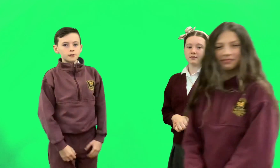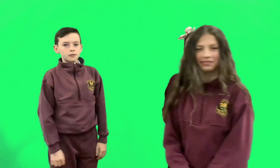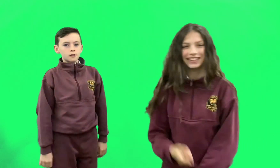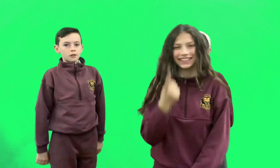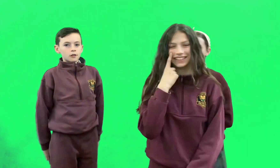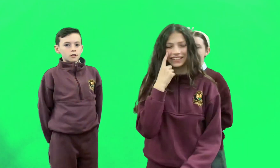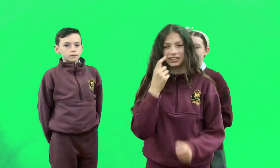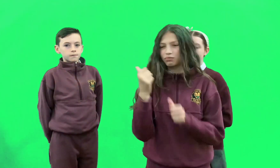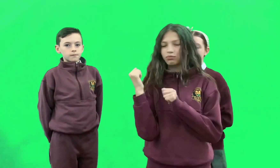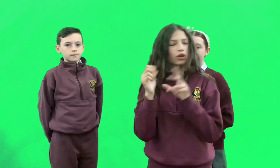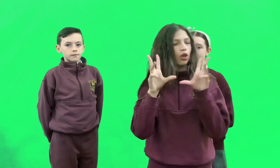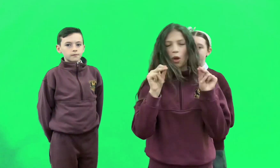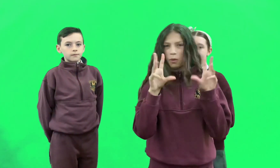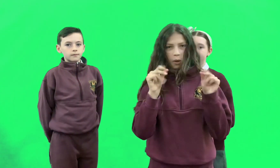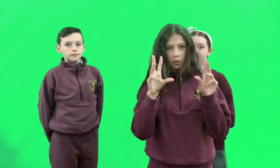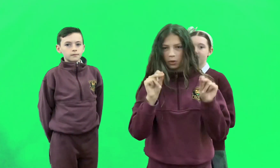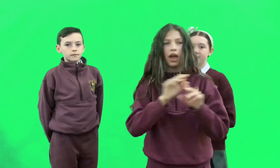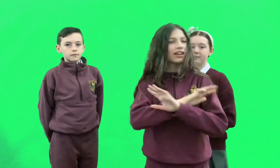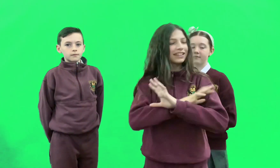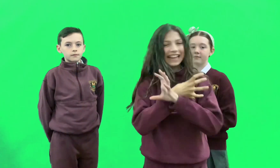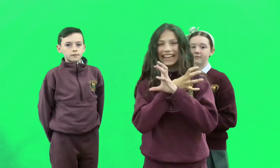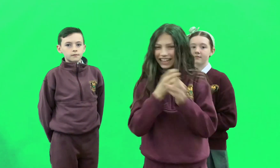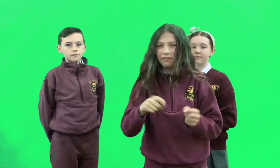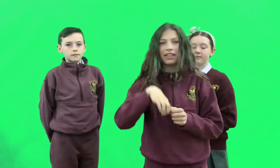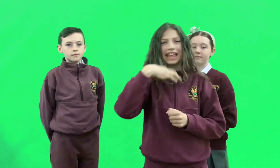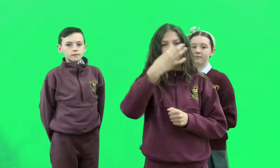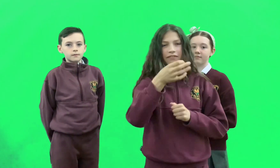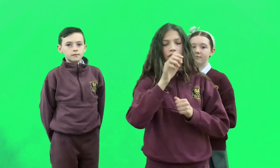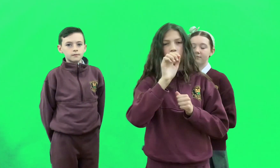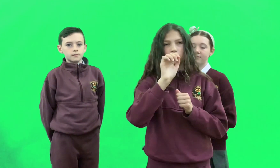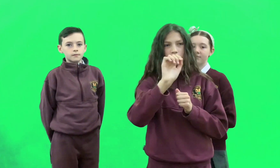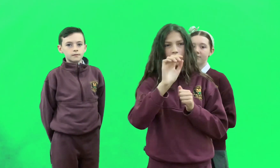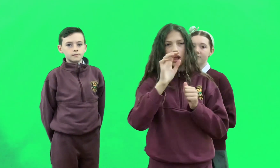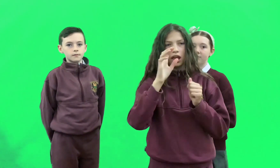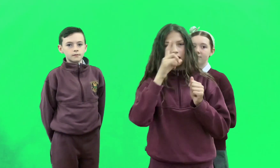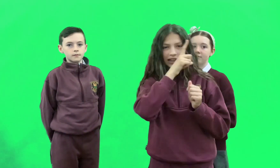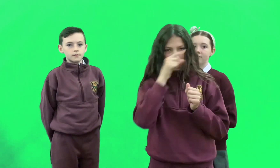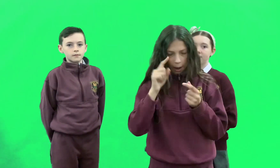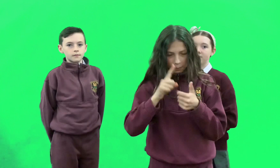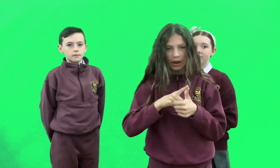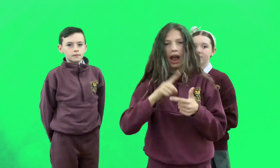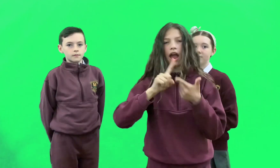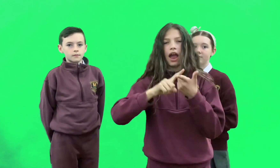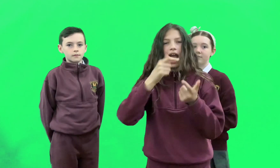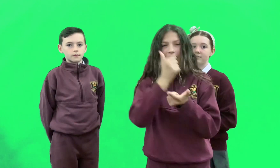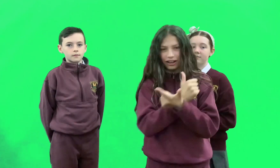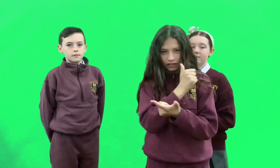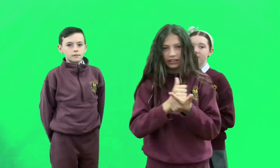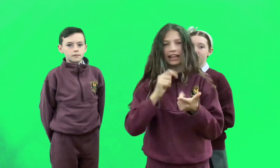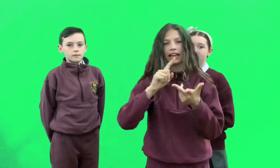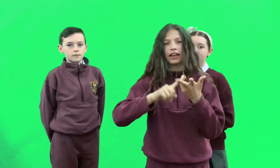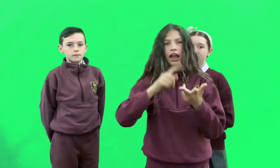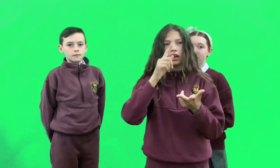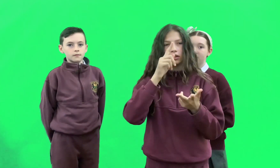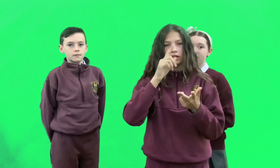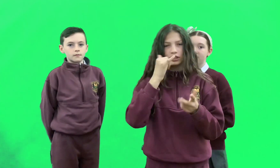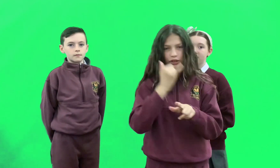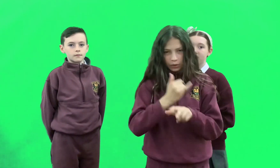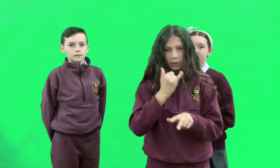See this, no, no, never give out your name, your address or the school you go to.